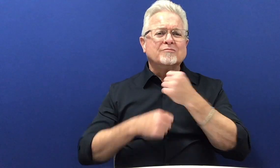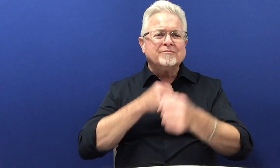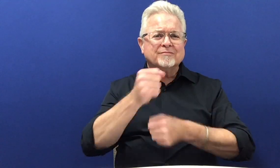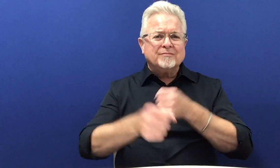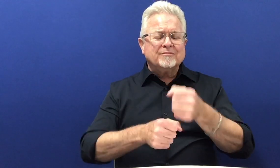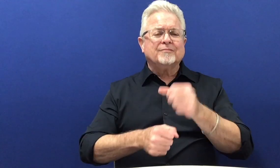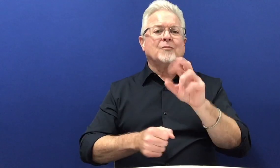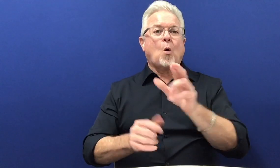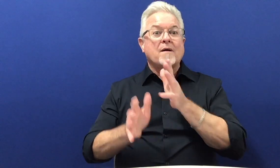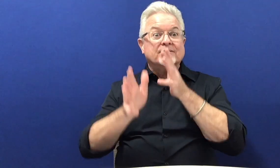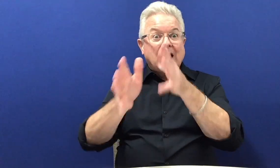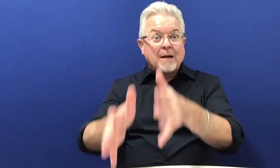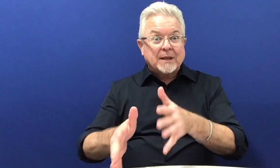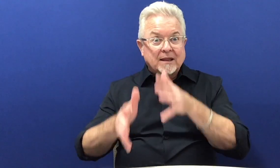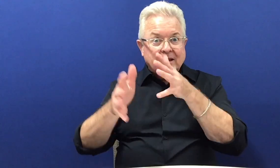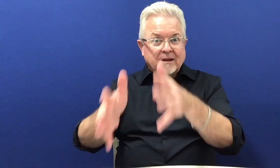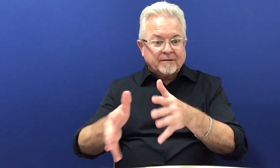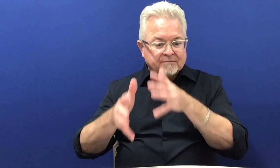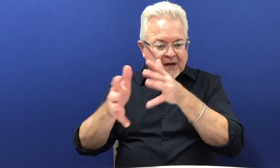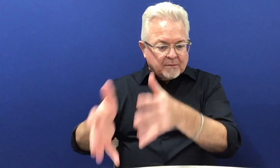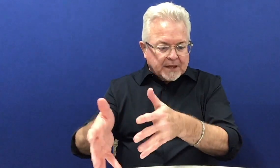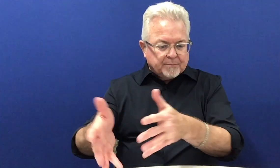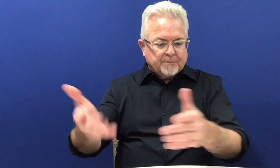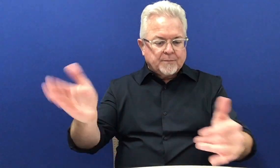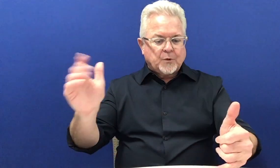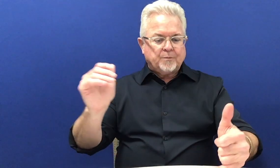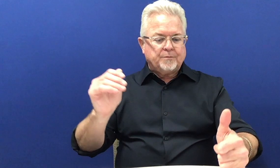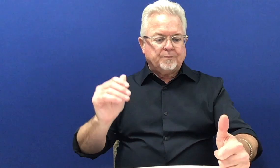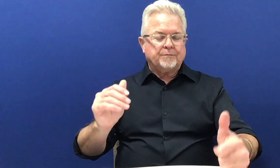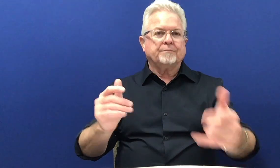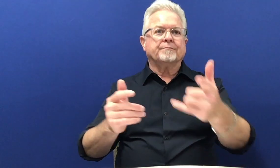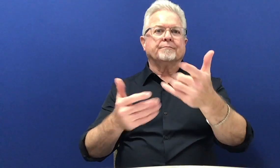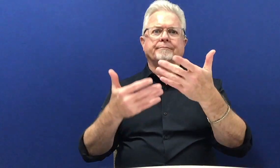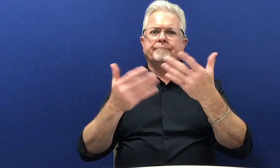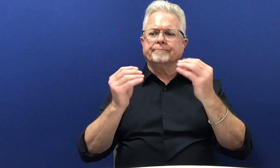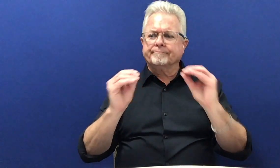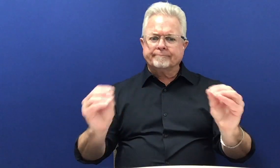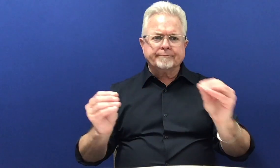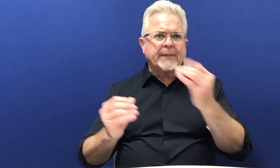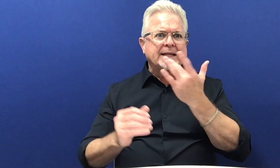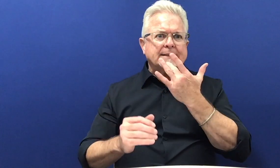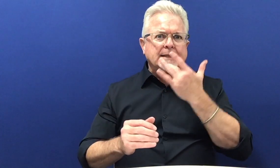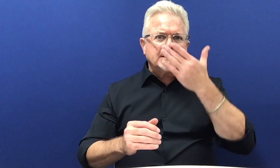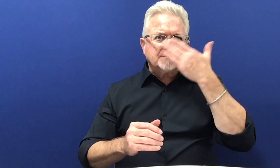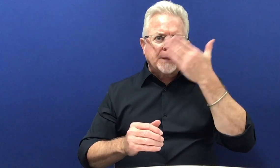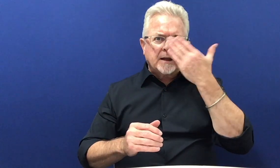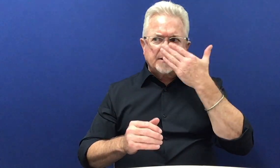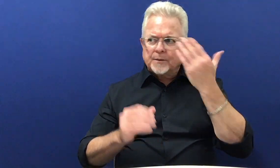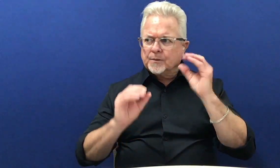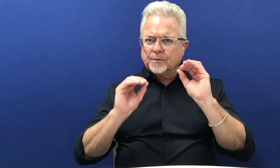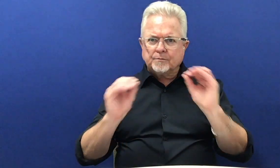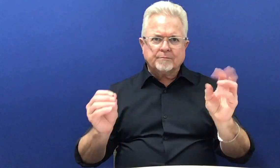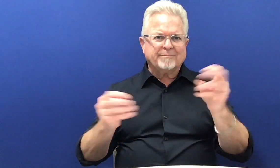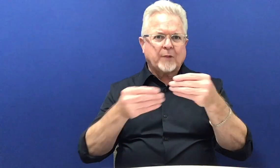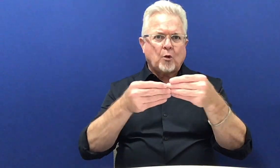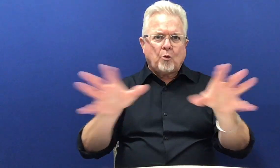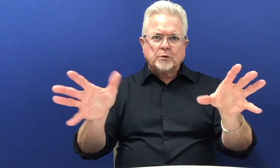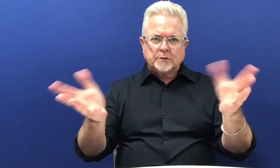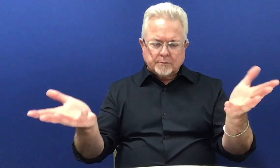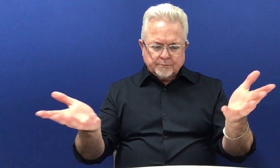throat, vomiting, no sense of taste or smell.